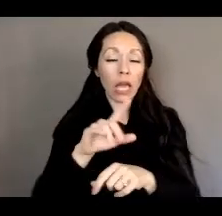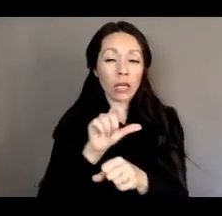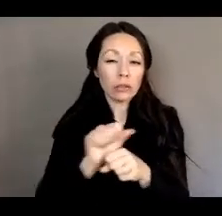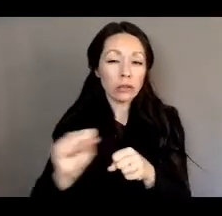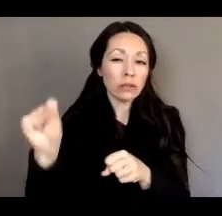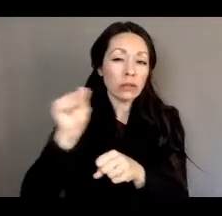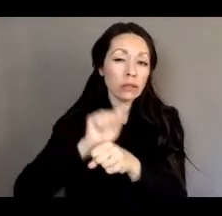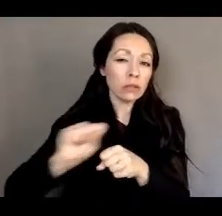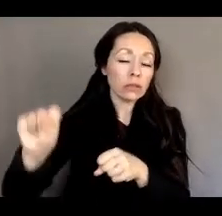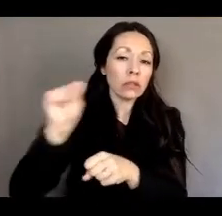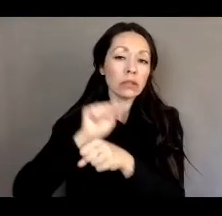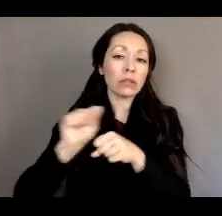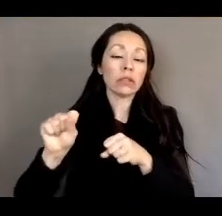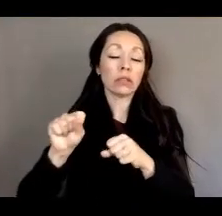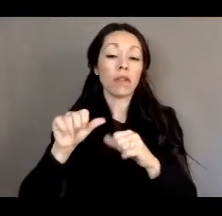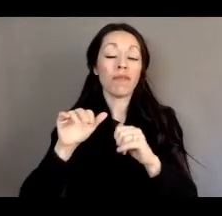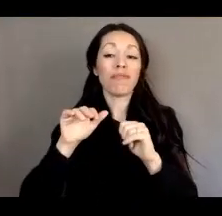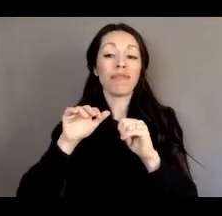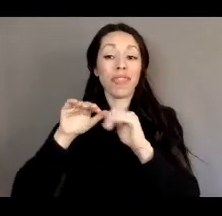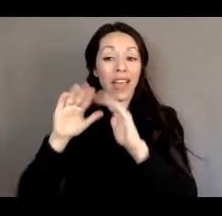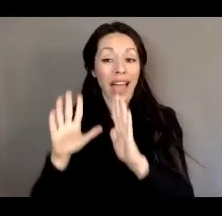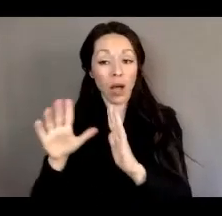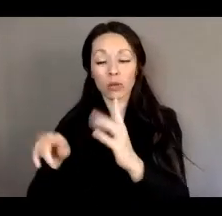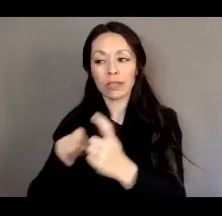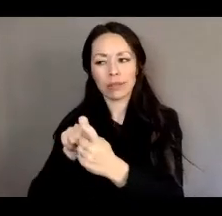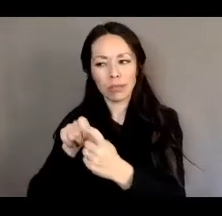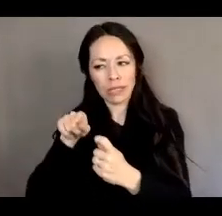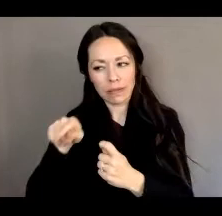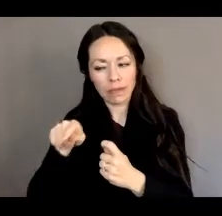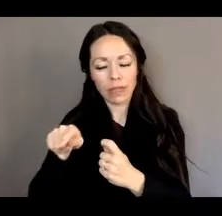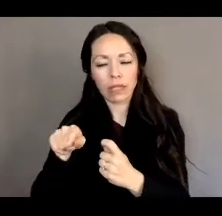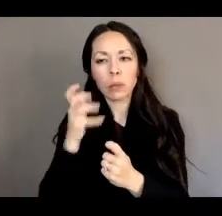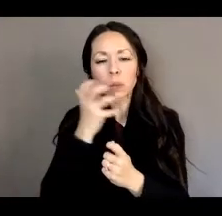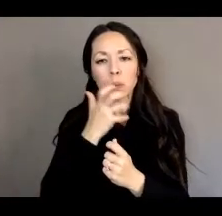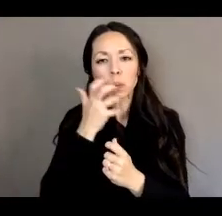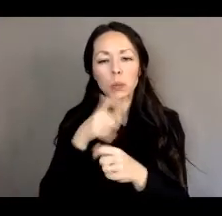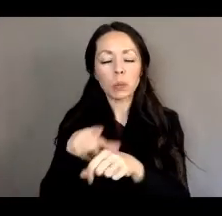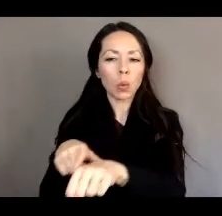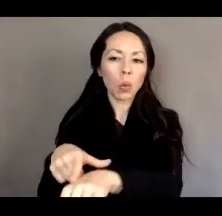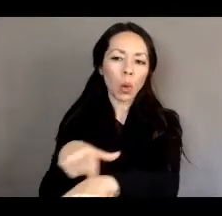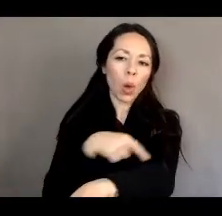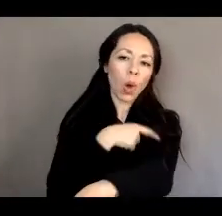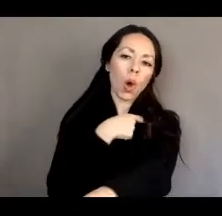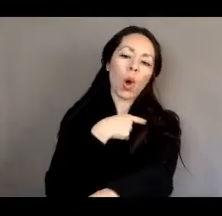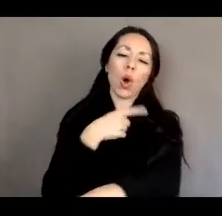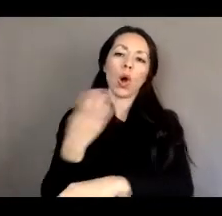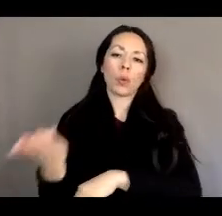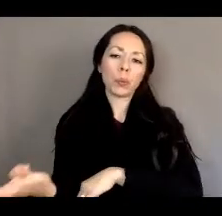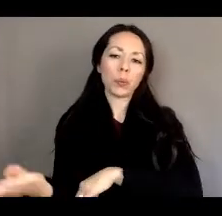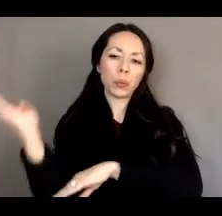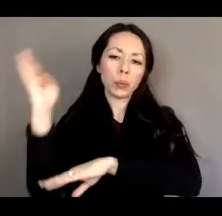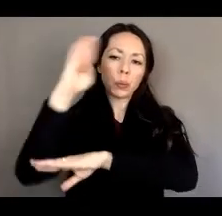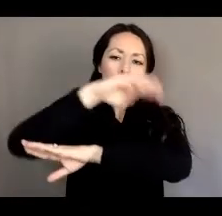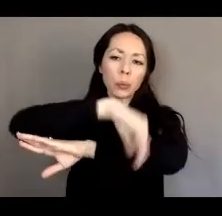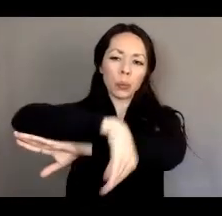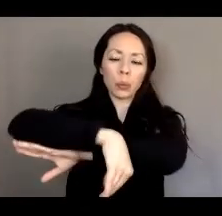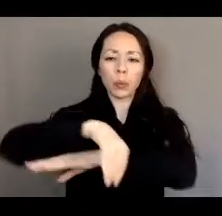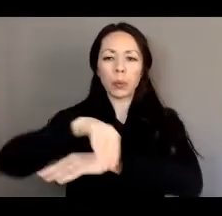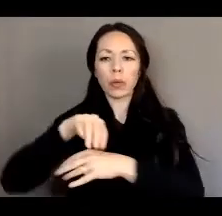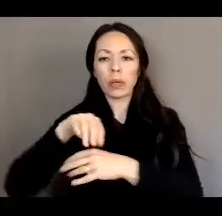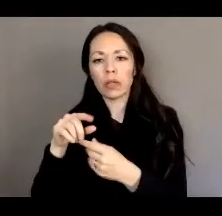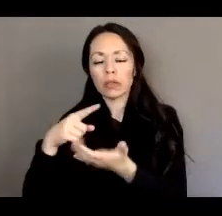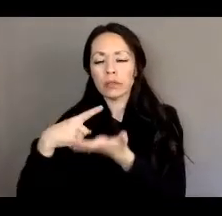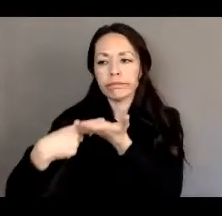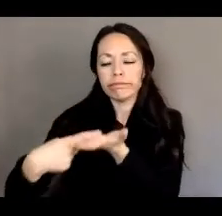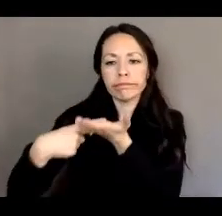members, particularly in the House had some extremely, uh, long days and into the night debating bills and voting